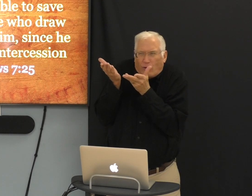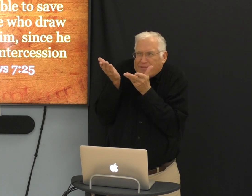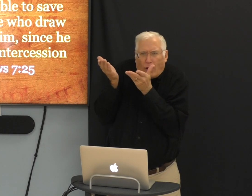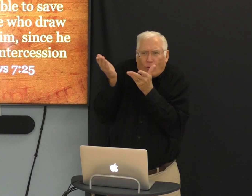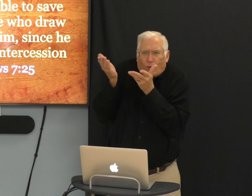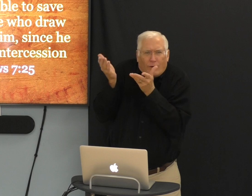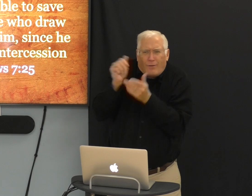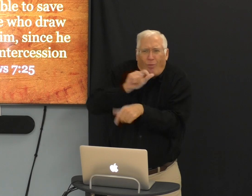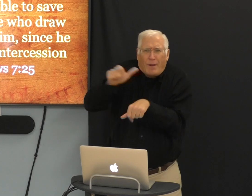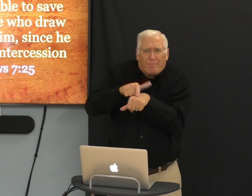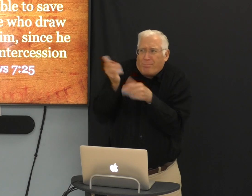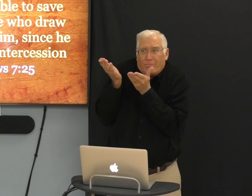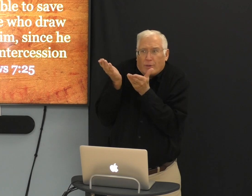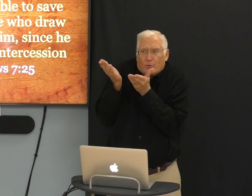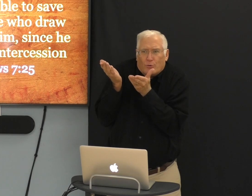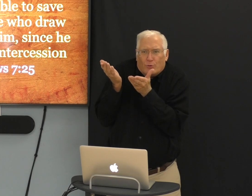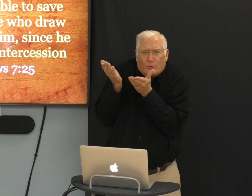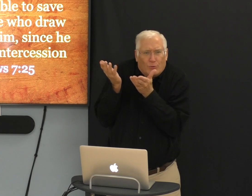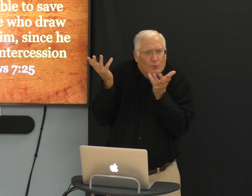He's there all the time.